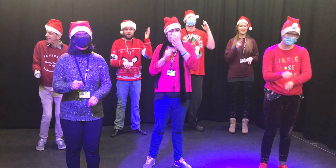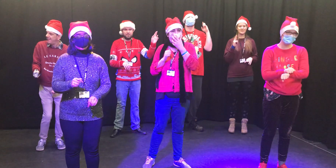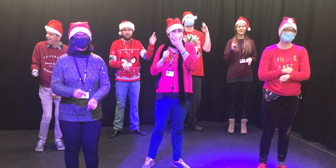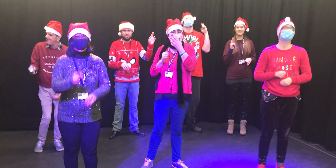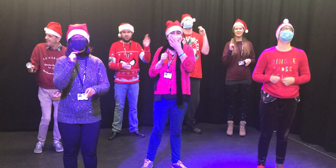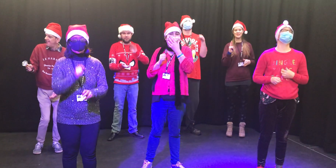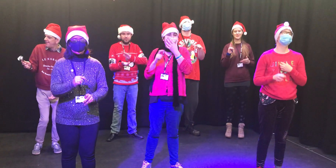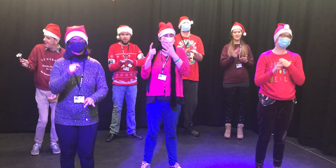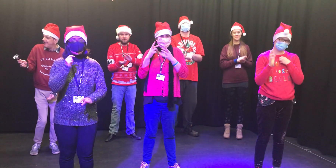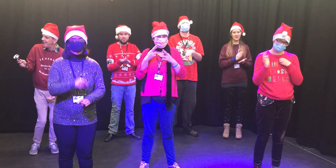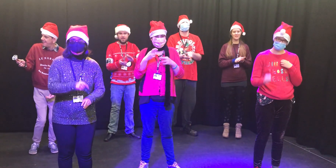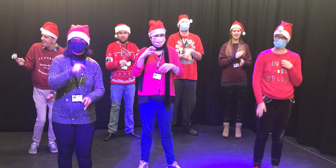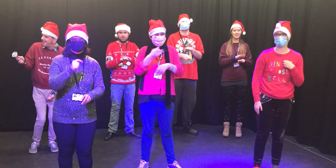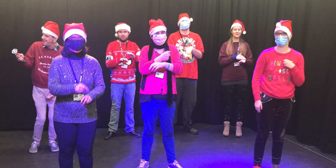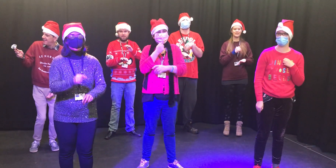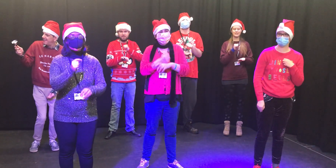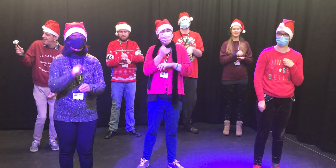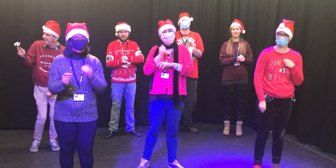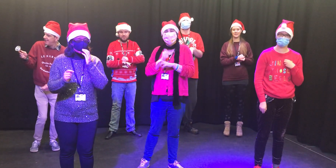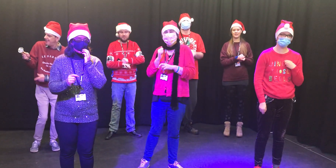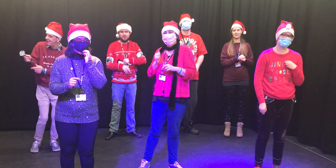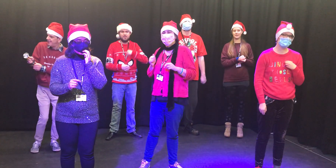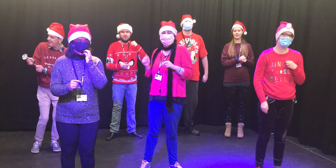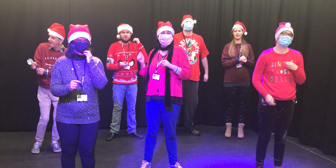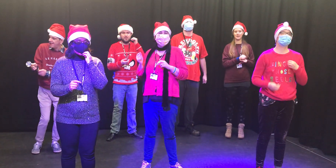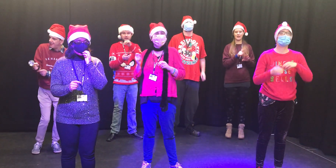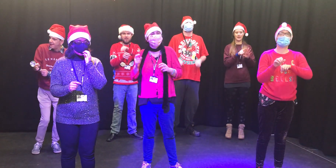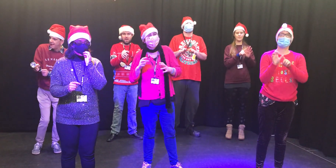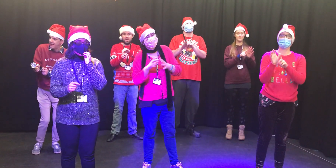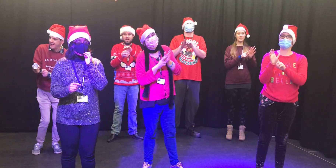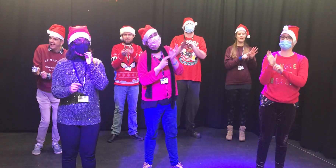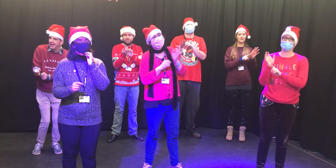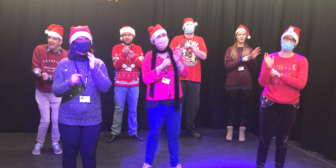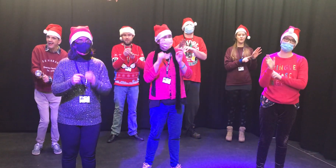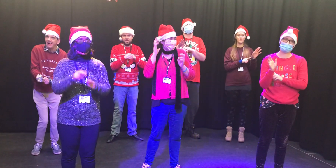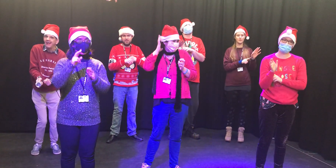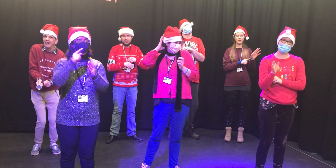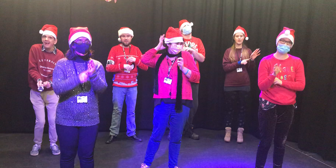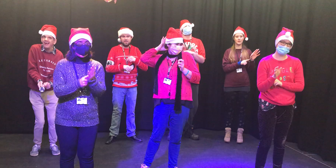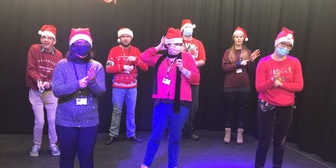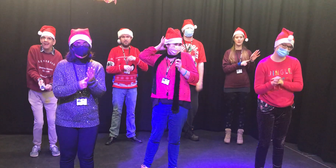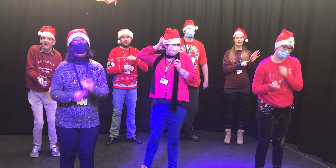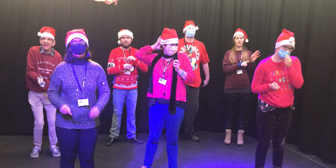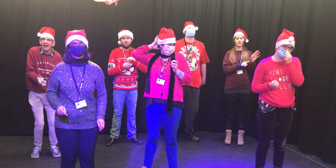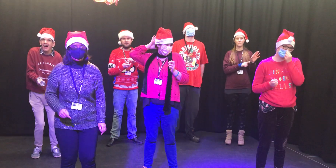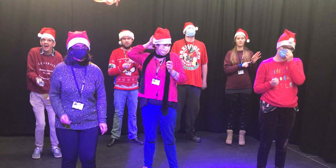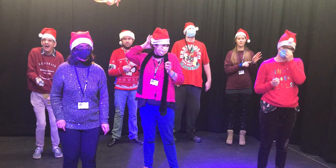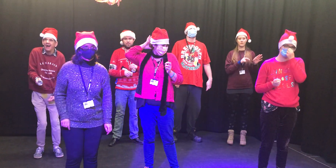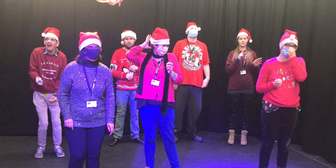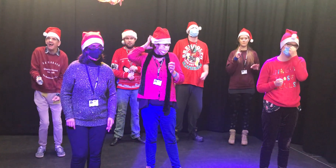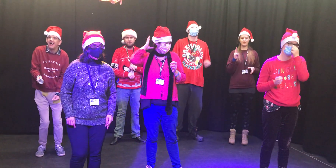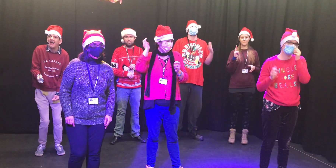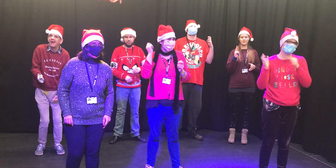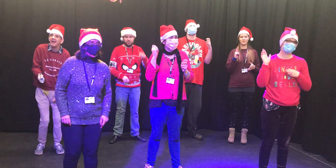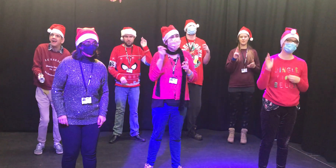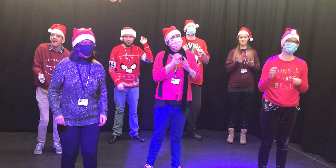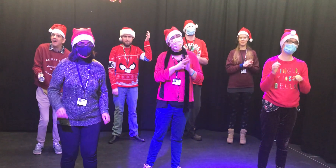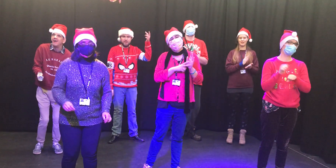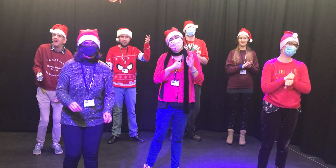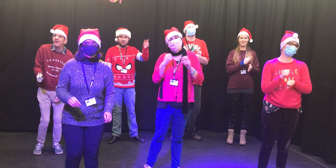wish you a Merry Christmas and a Happy New Year. We wish you a Merry